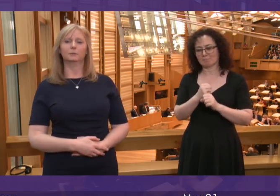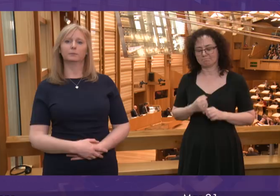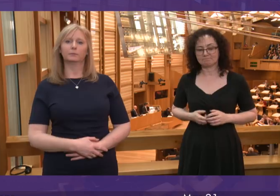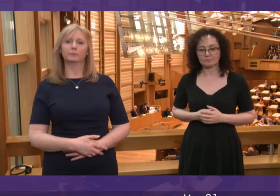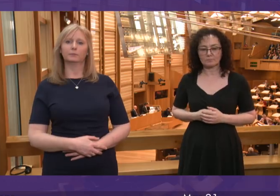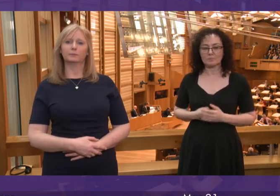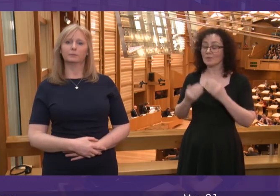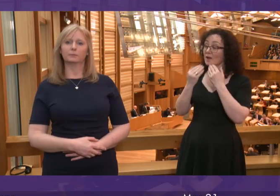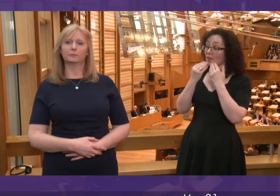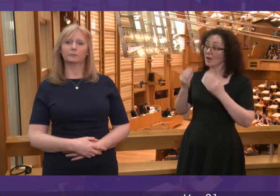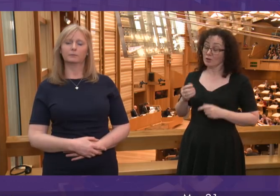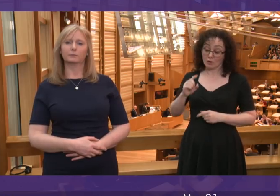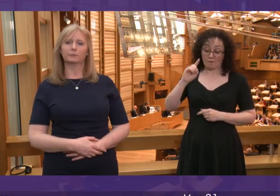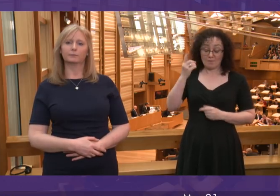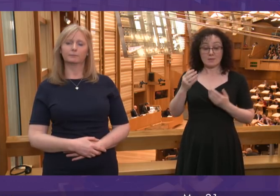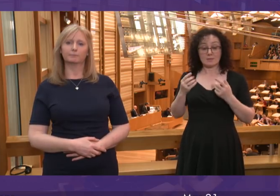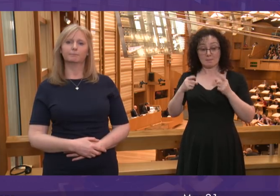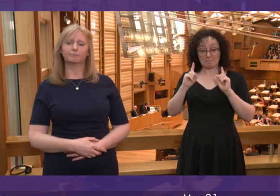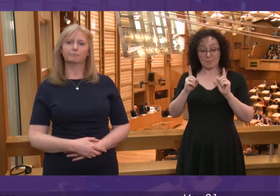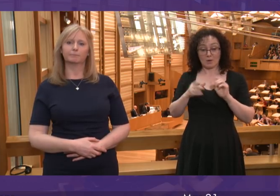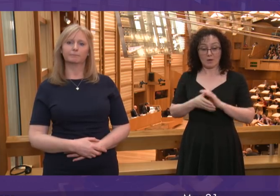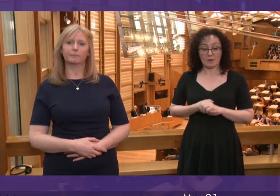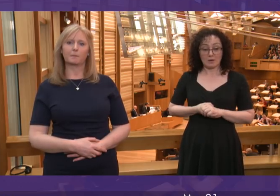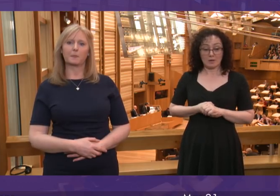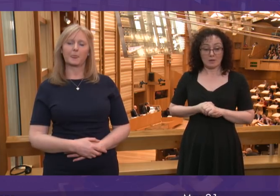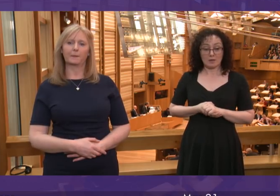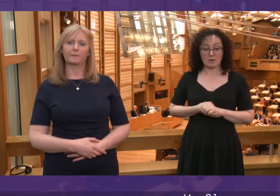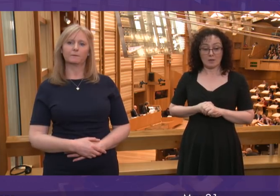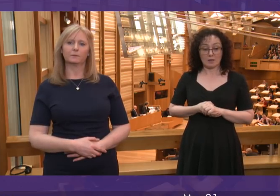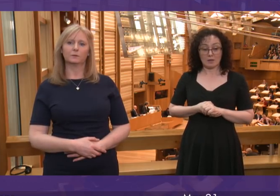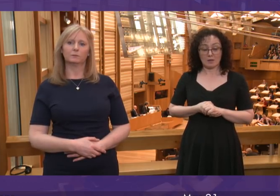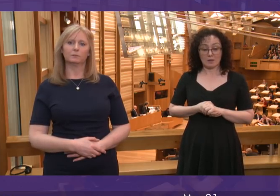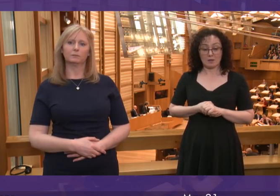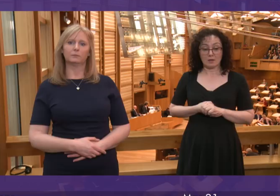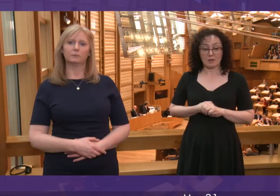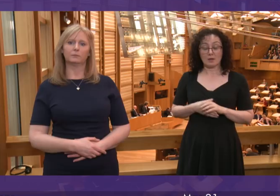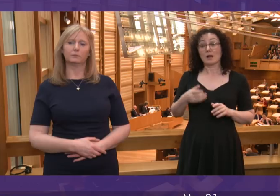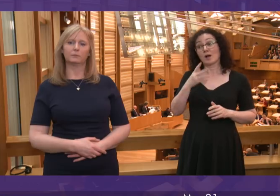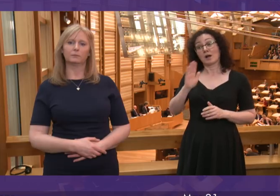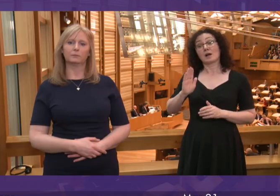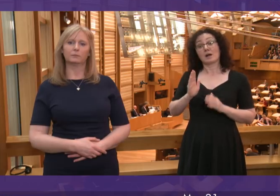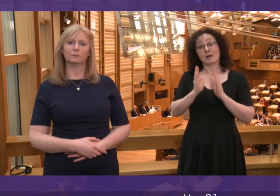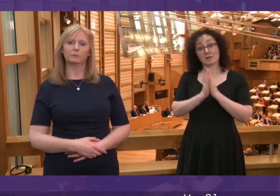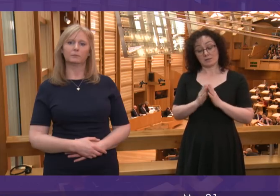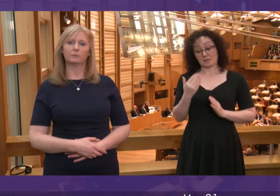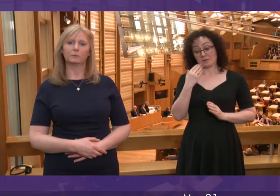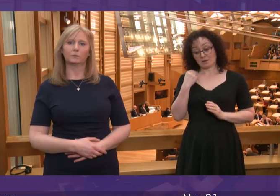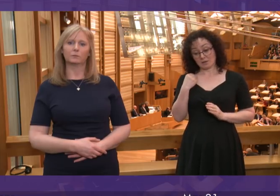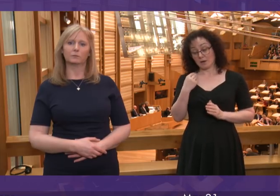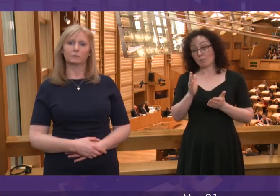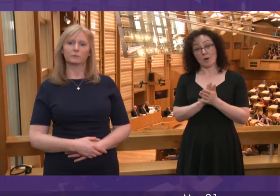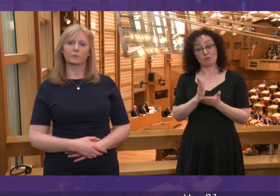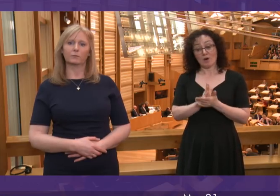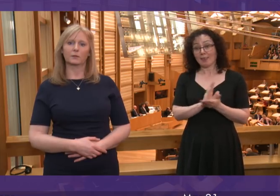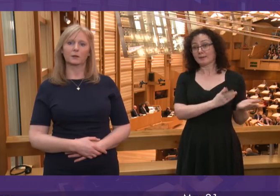I thank the First Minister for your answer. And there was indeed a service breakdown, meltdown on Sunday in the Borders Railway. Well, there was a breakdown as